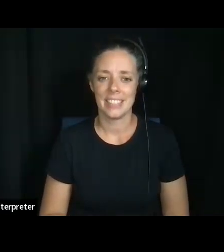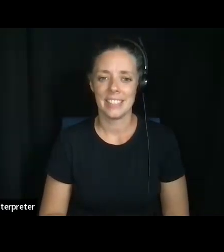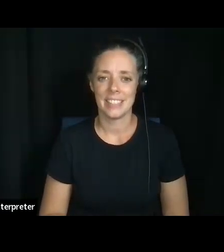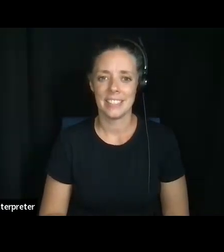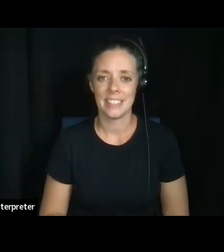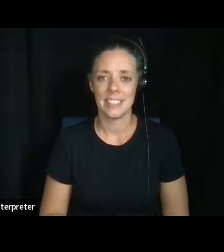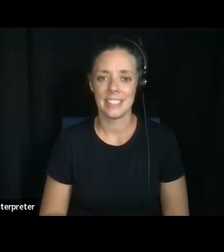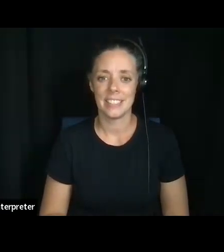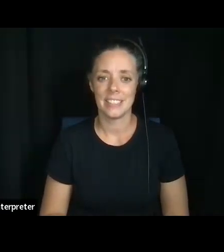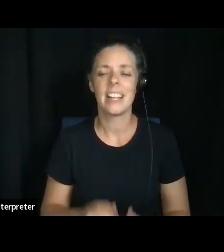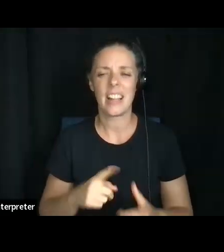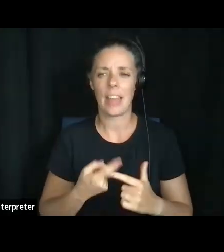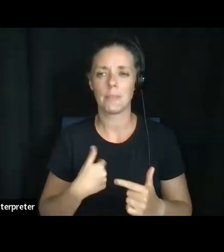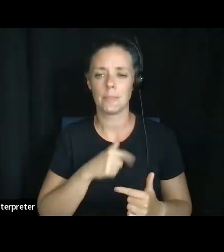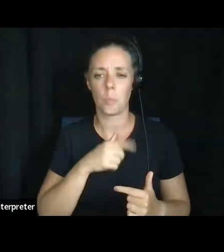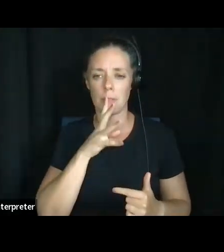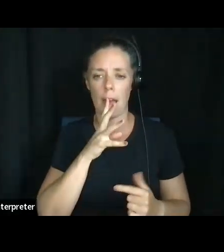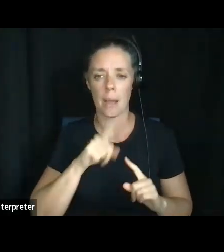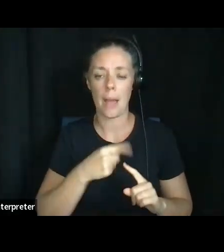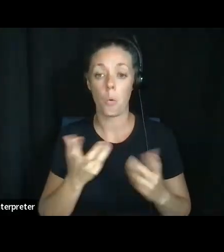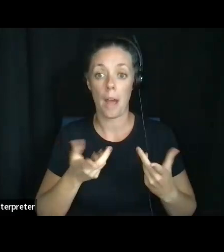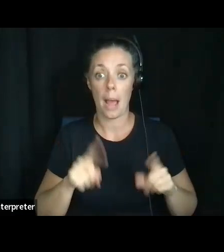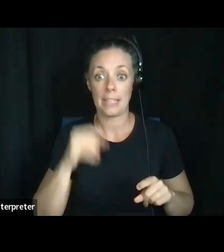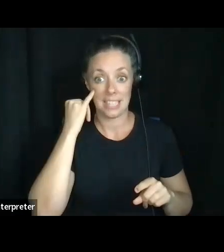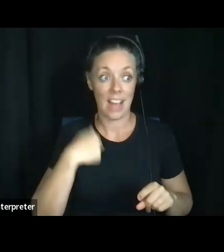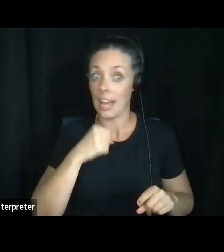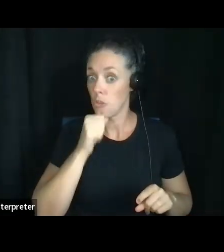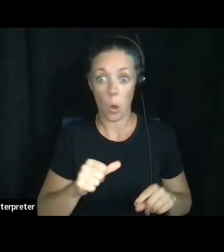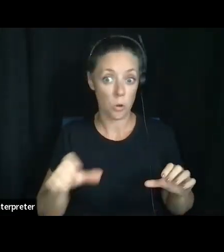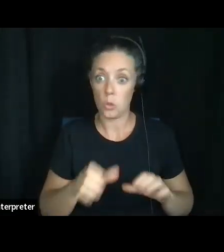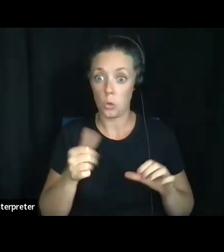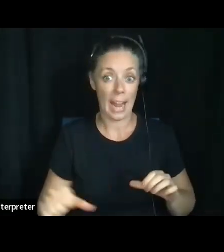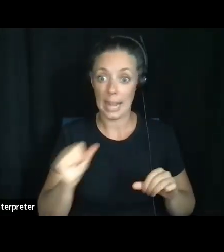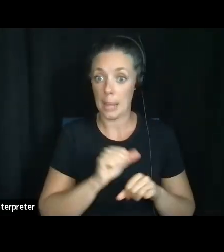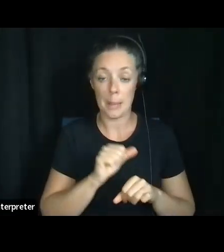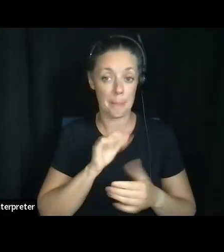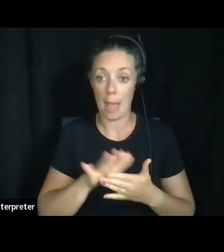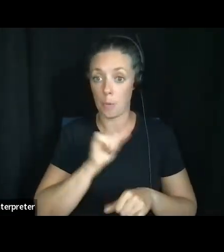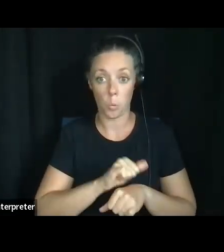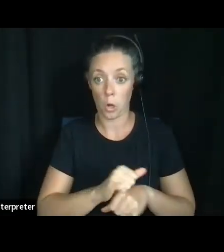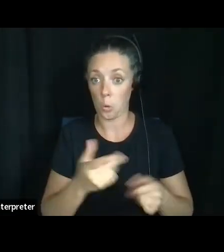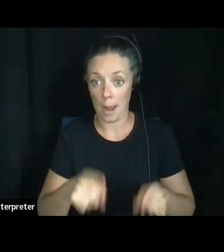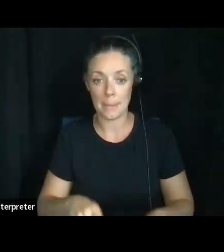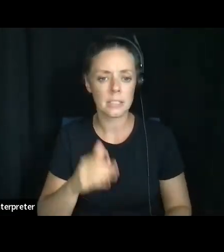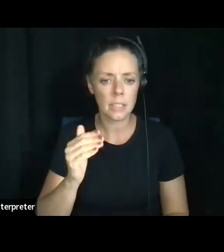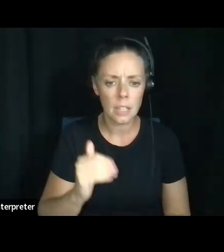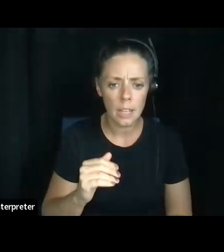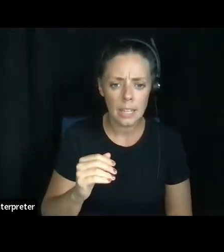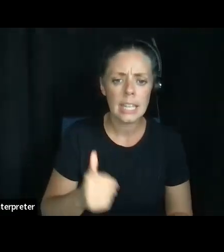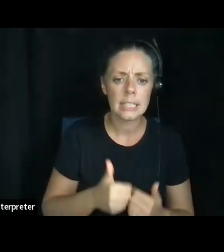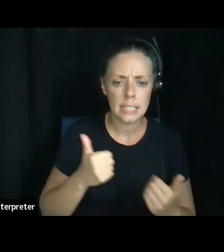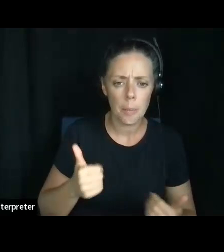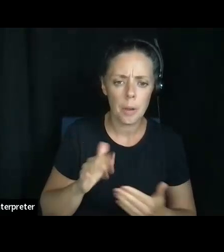And then, then we're going to talk about what if I haven't done any of these things, um, about, is there a separate